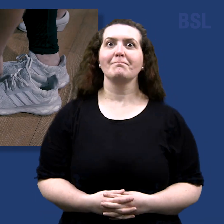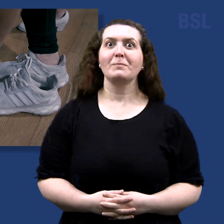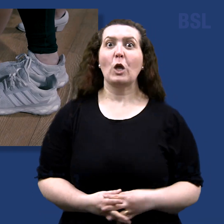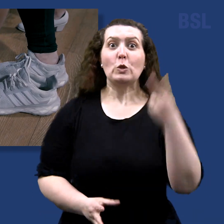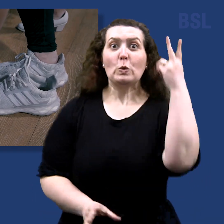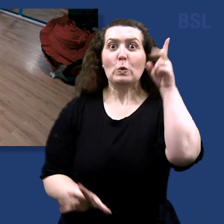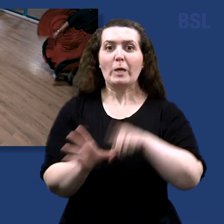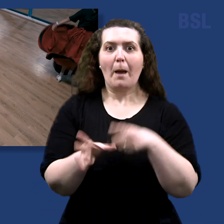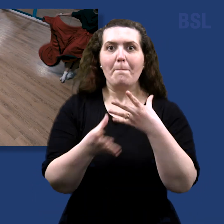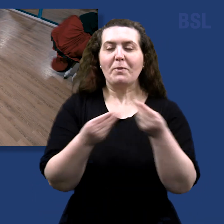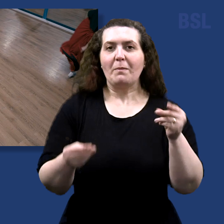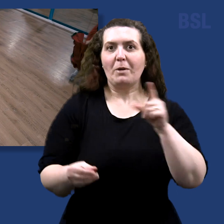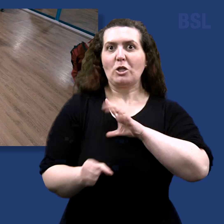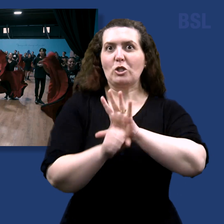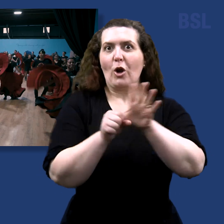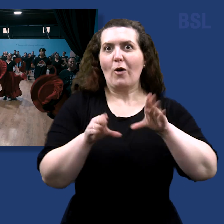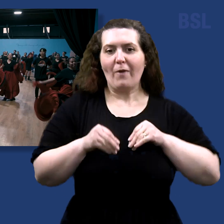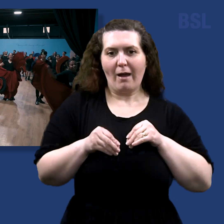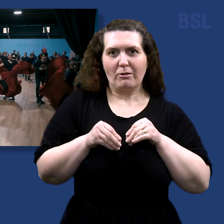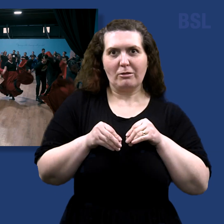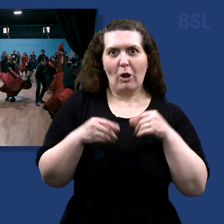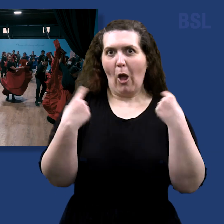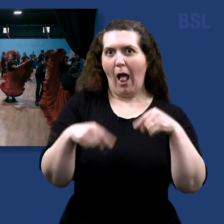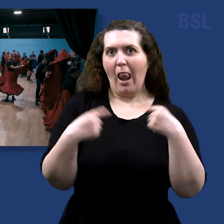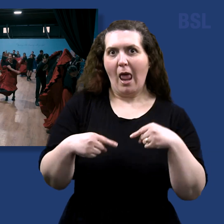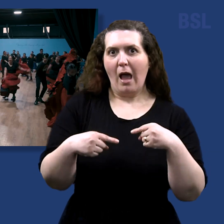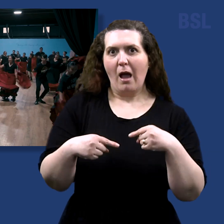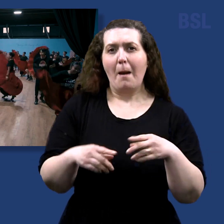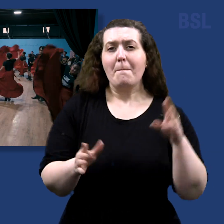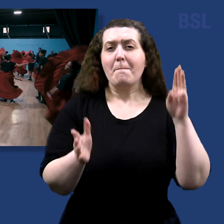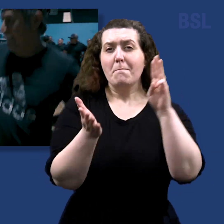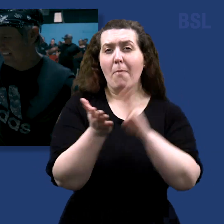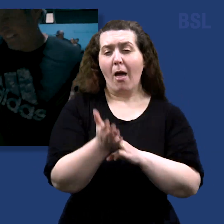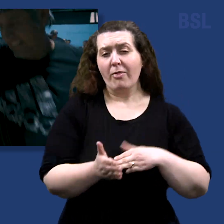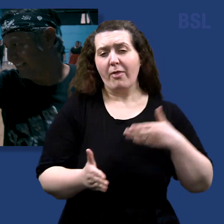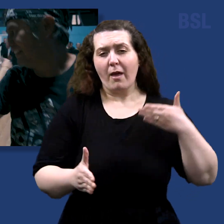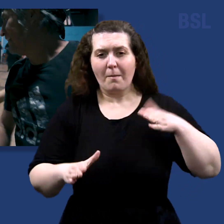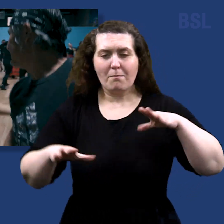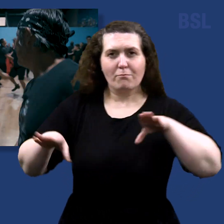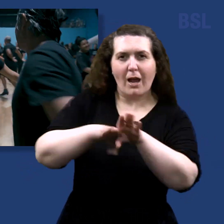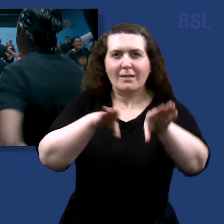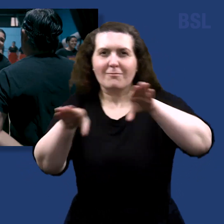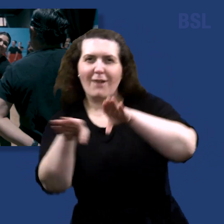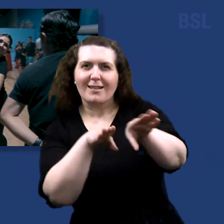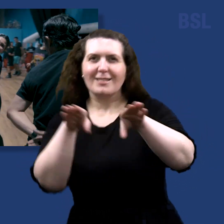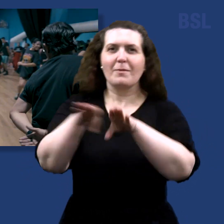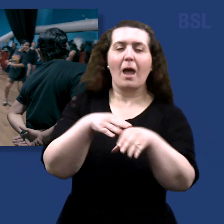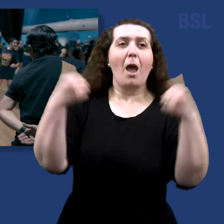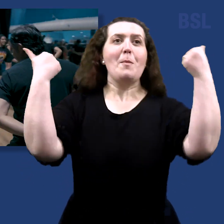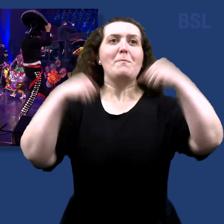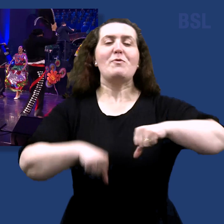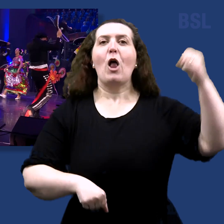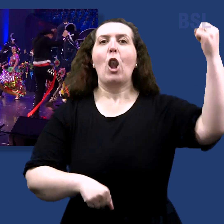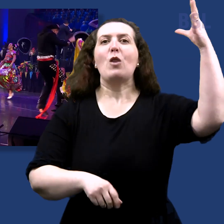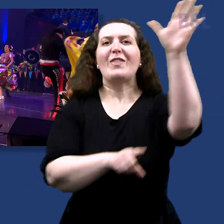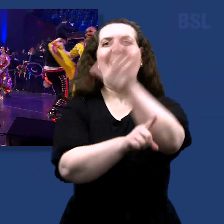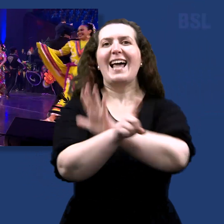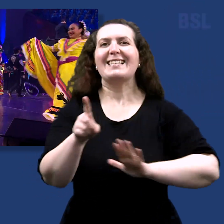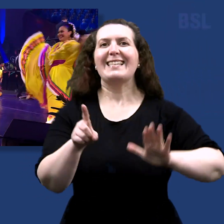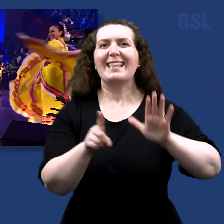After two years of pandemic measures and months of rehearsals, Luz de las Naciones,